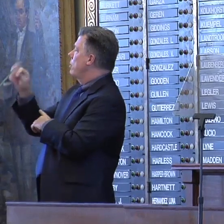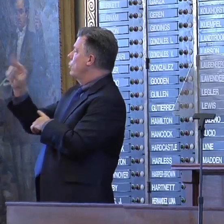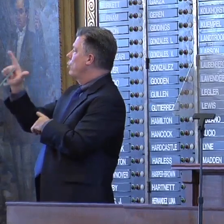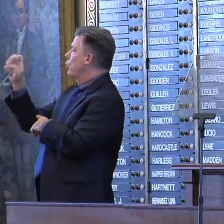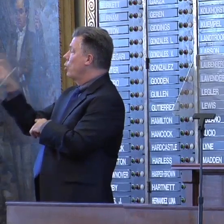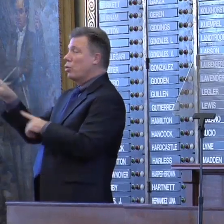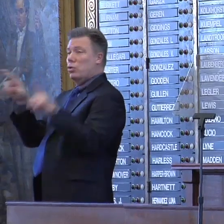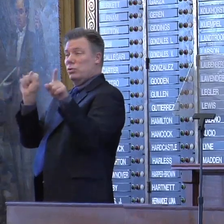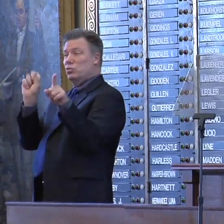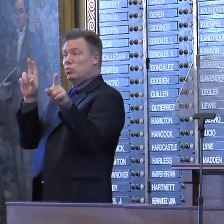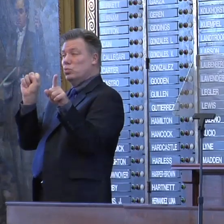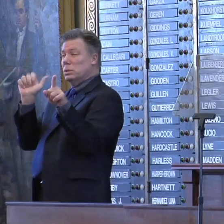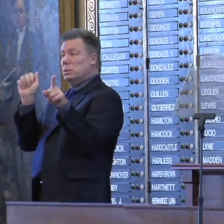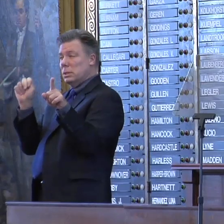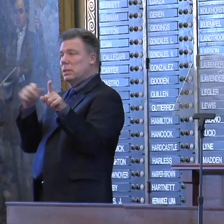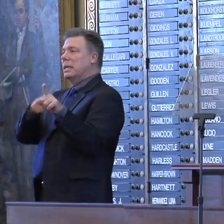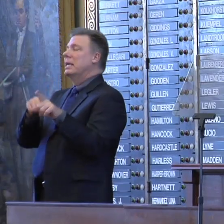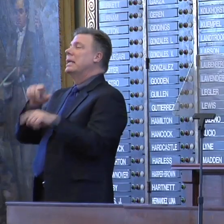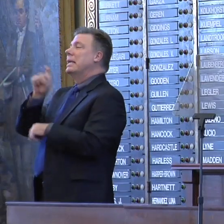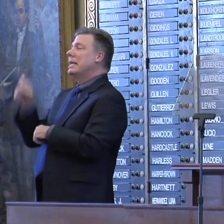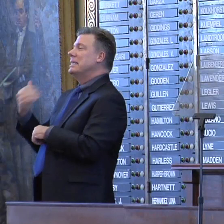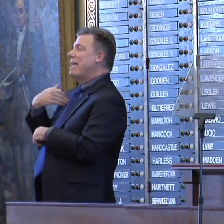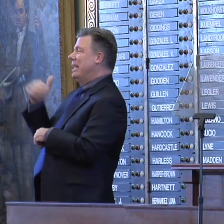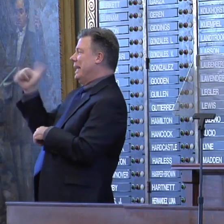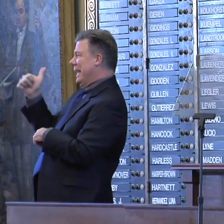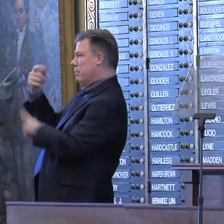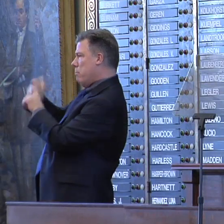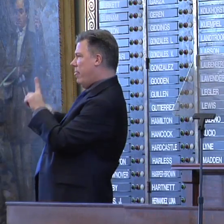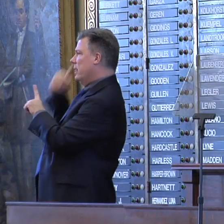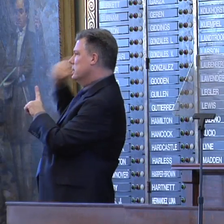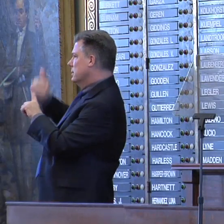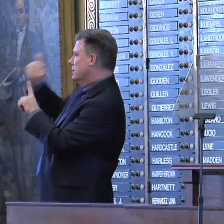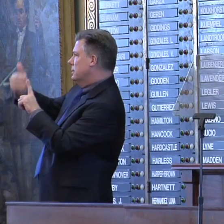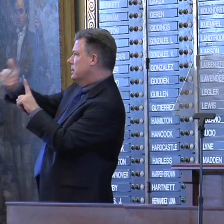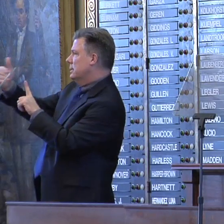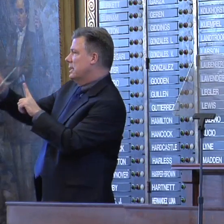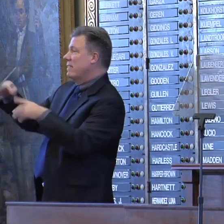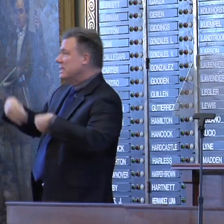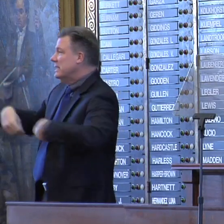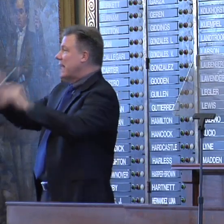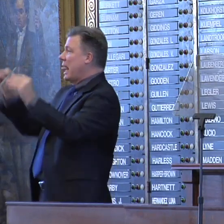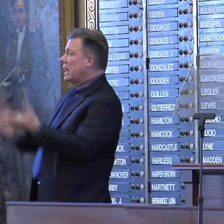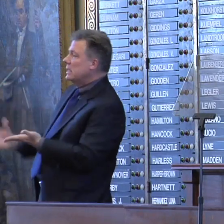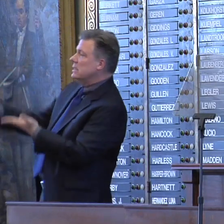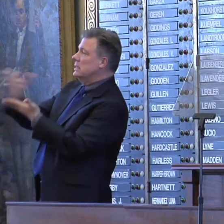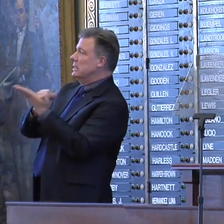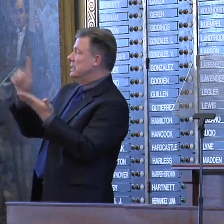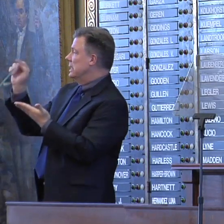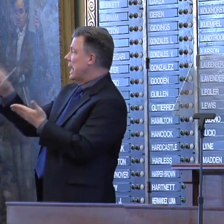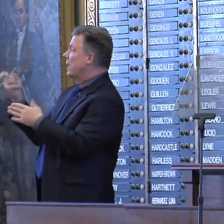consecutive months of sales tax growth. I could keep on listing accolades, but